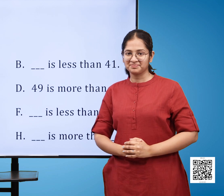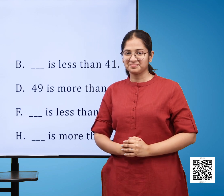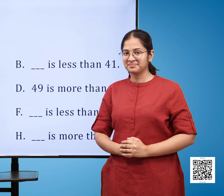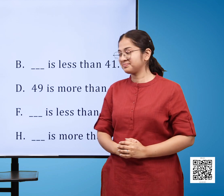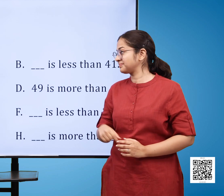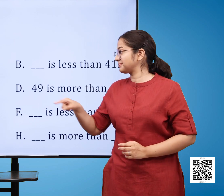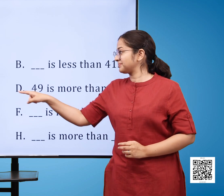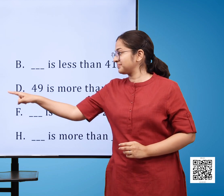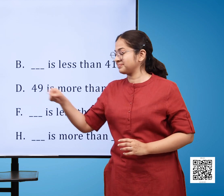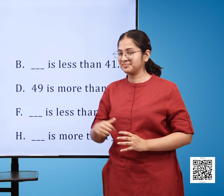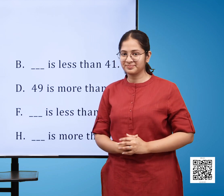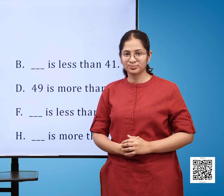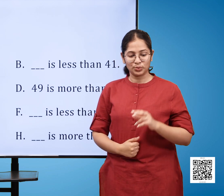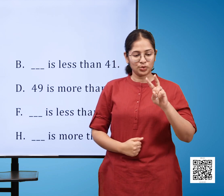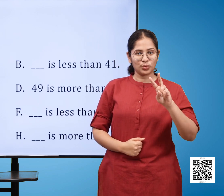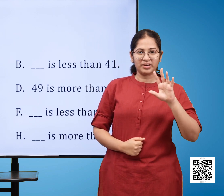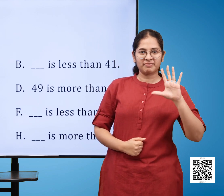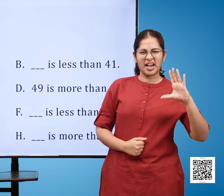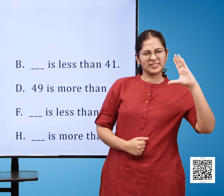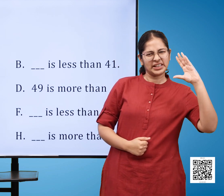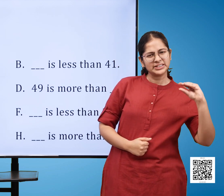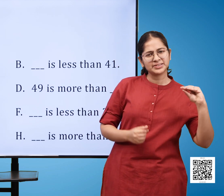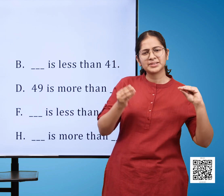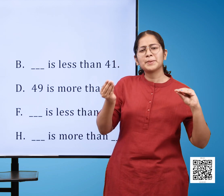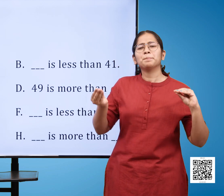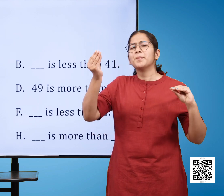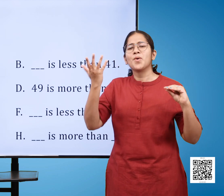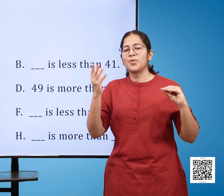e 25 is less than blank